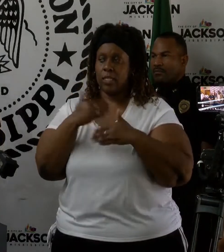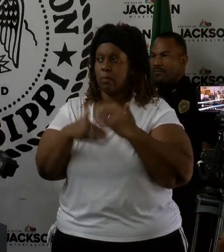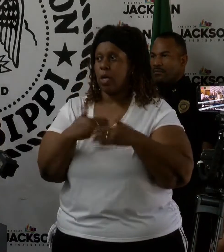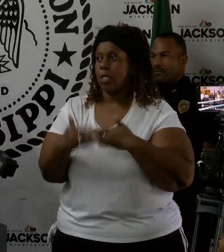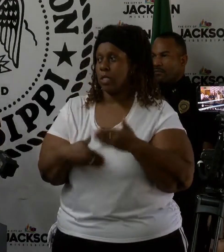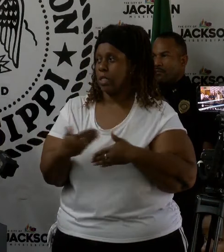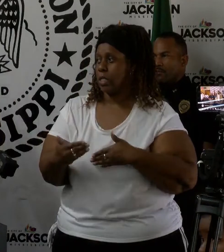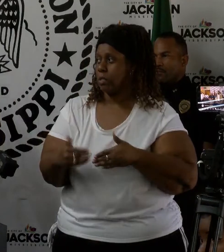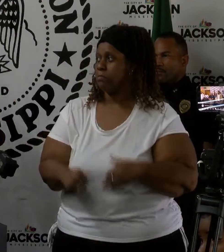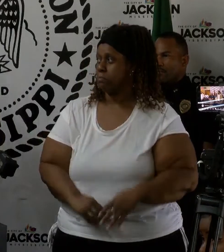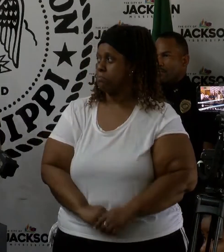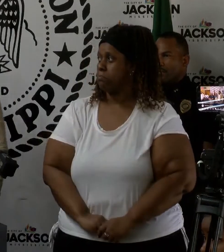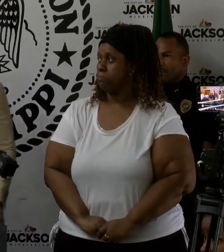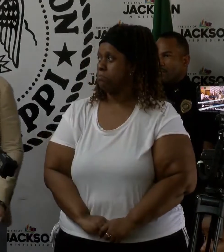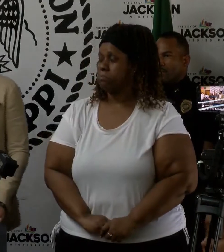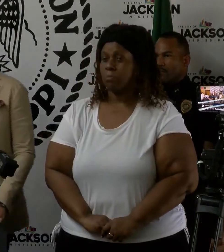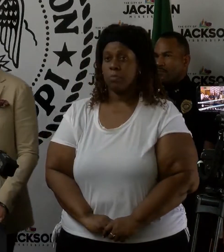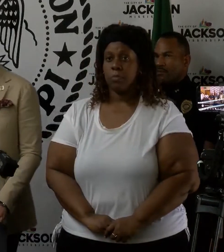All right.